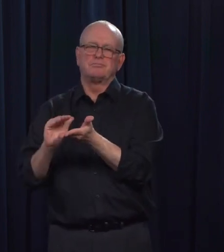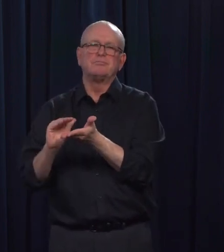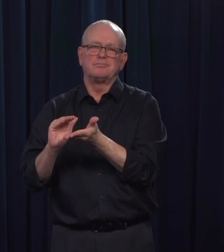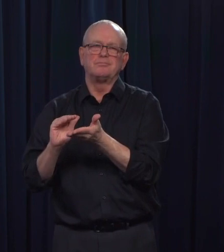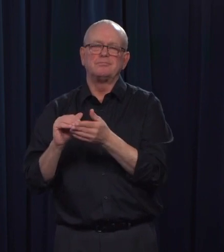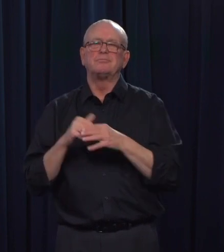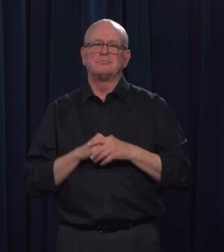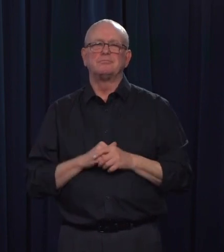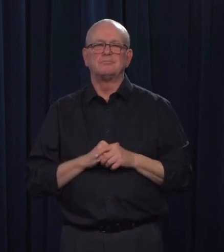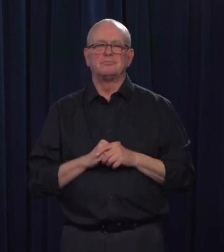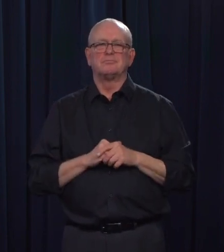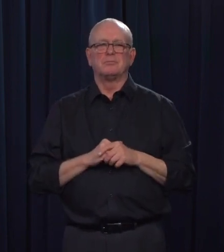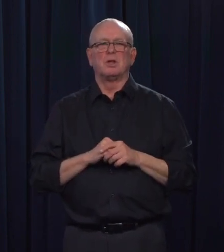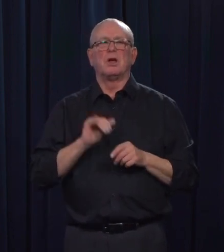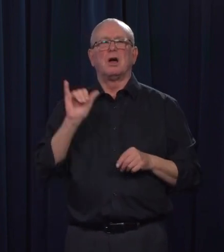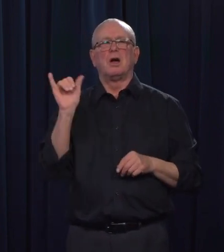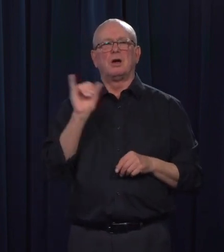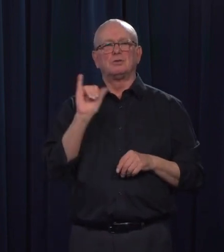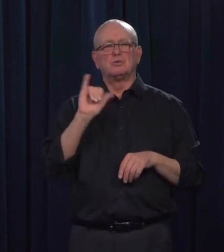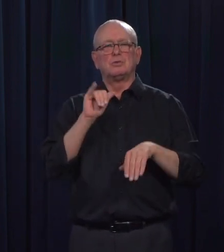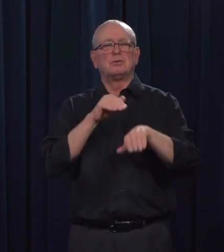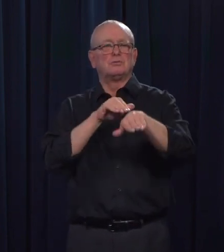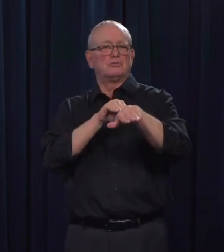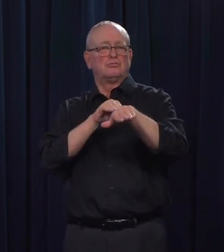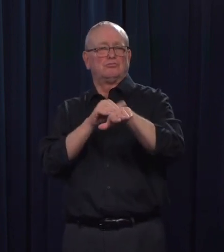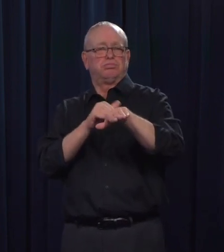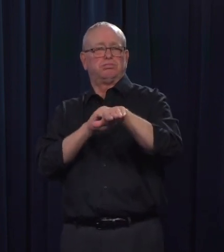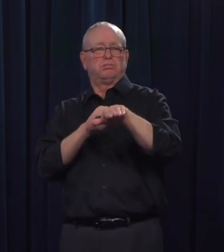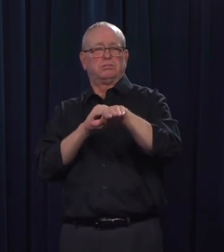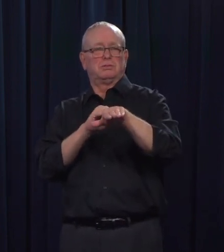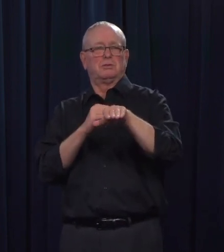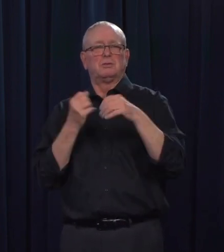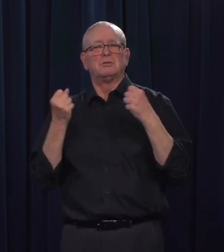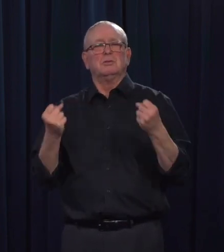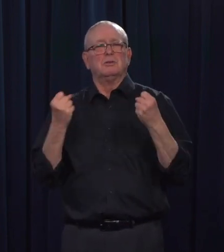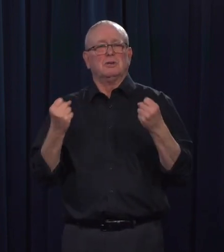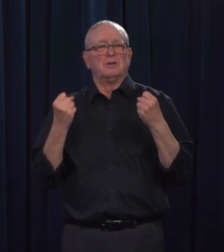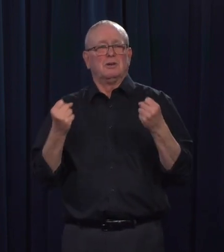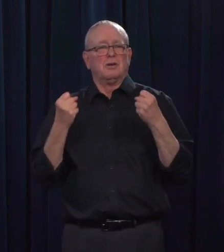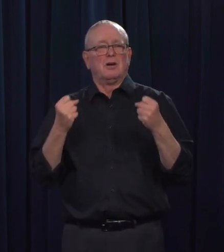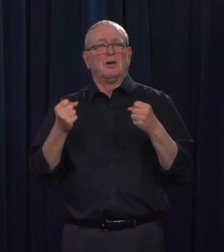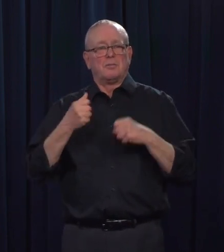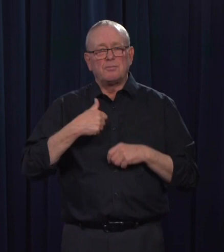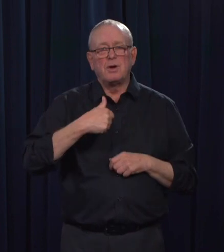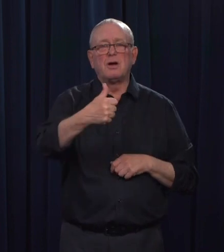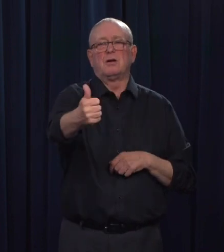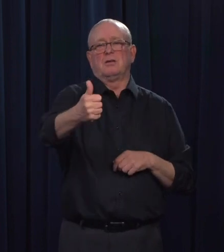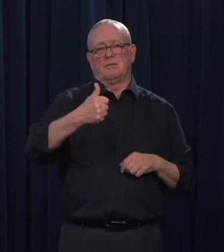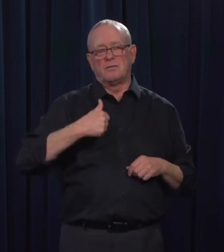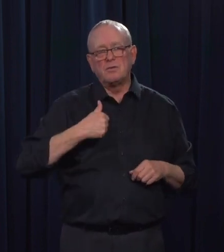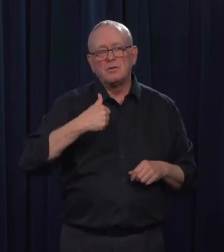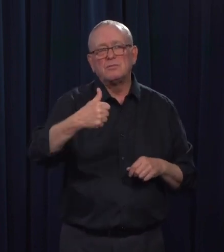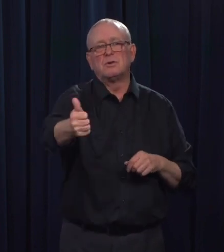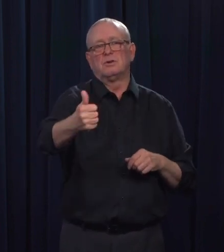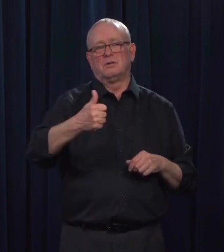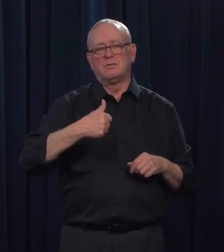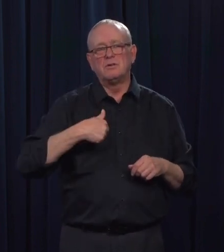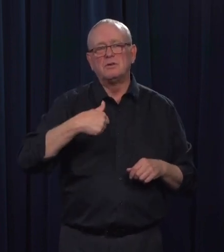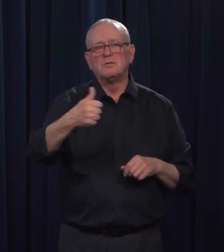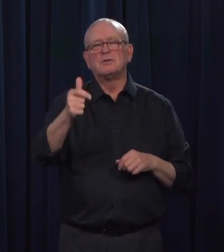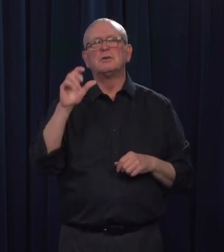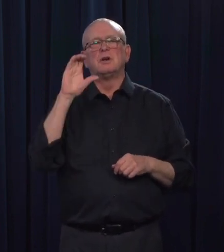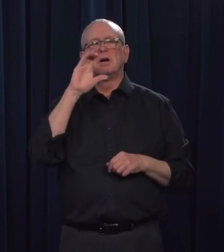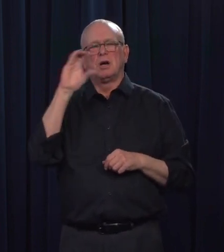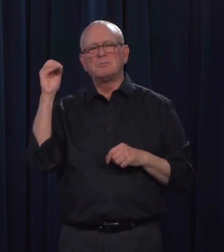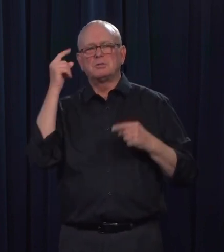drivers. The Alberta Motor Transport Association assured us that the supply chain is moving well, and the efforts by government